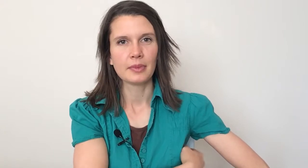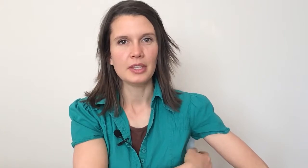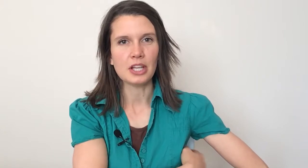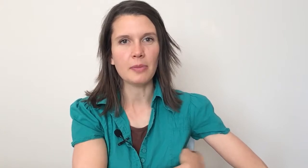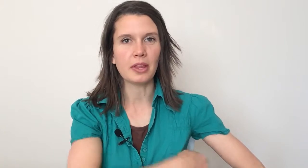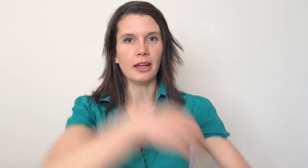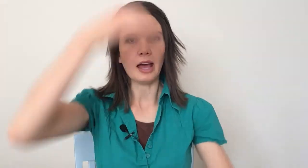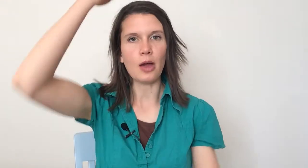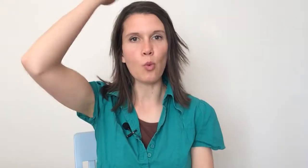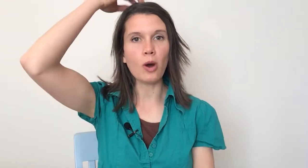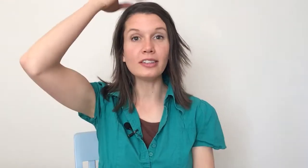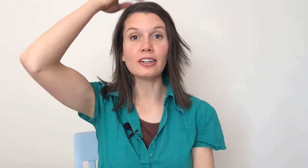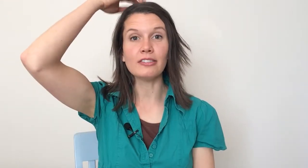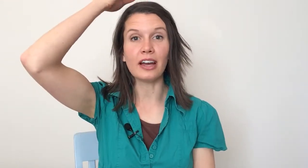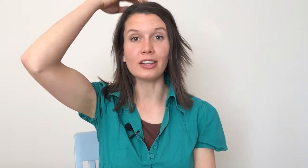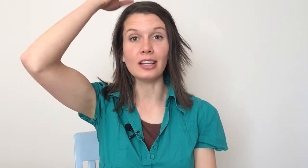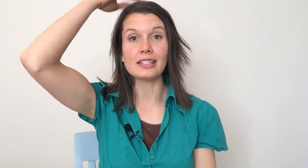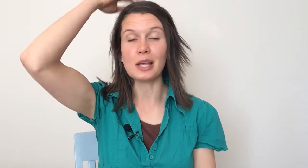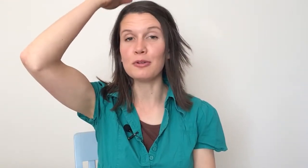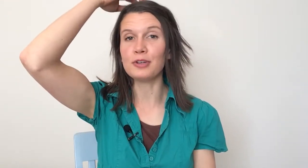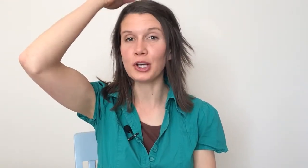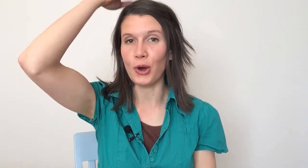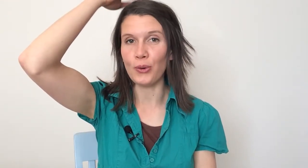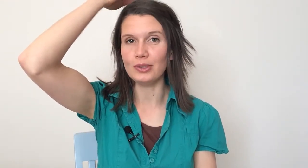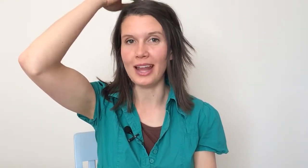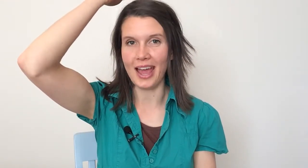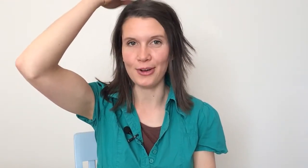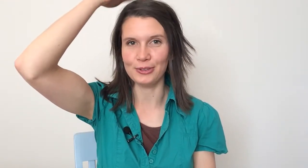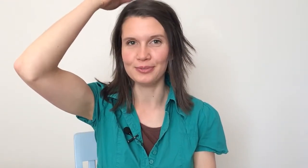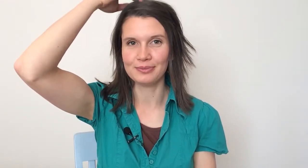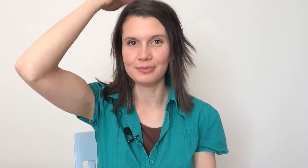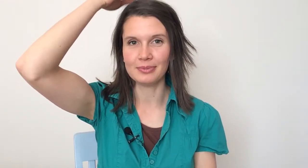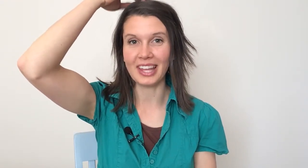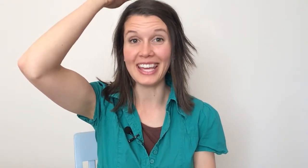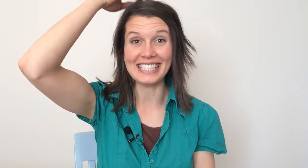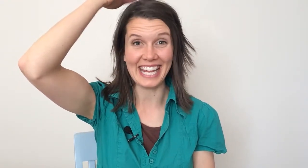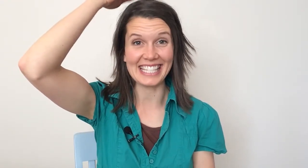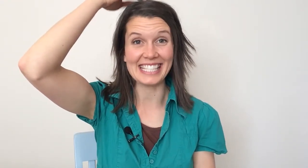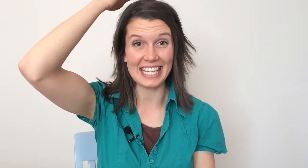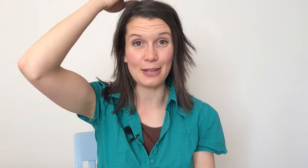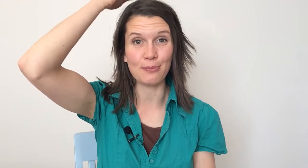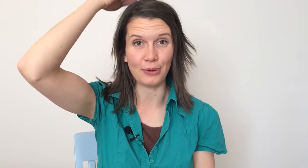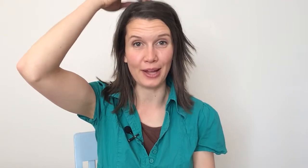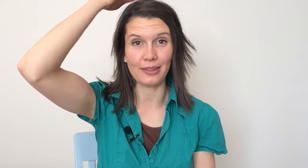Top of the head. I wonder if I could let some of it go now. Okay, take a deep breath.